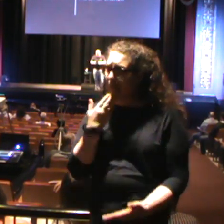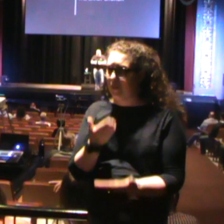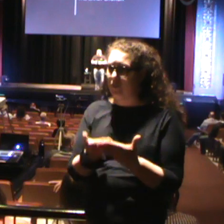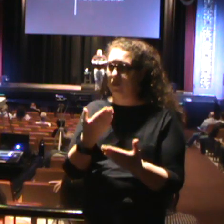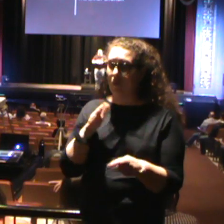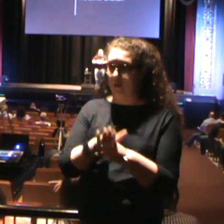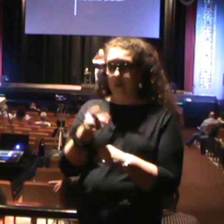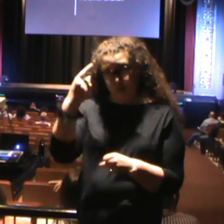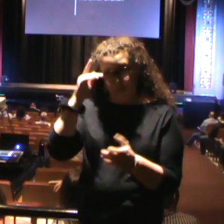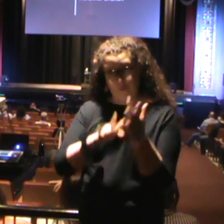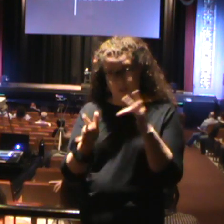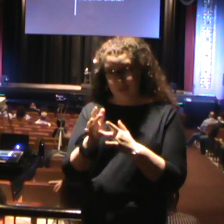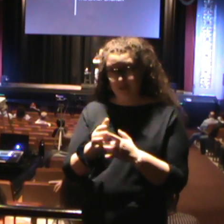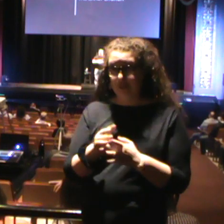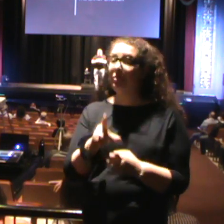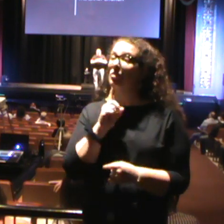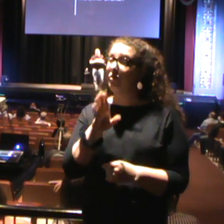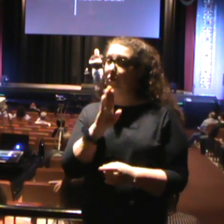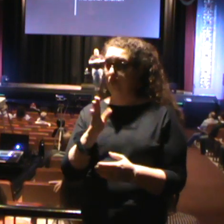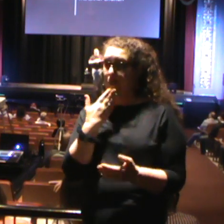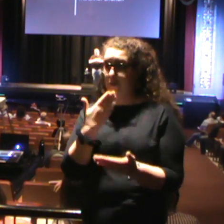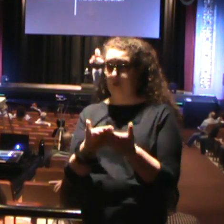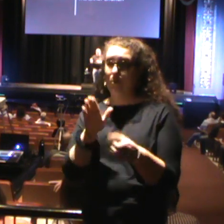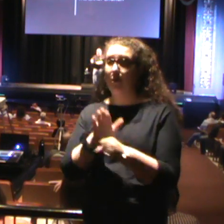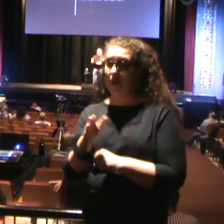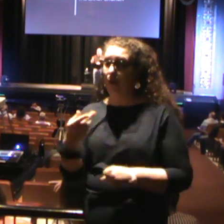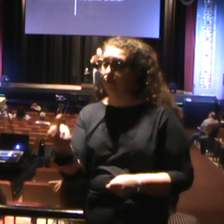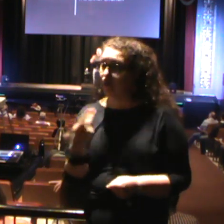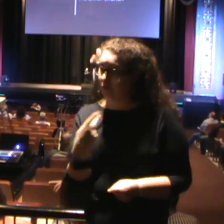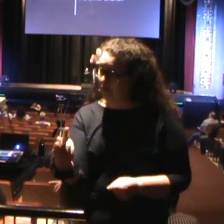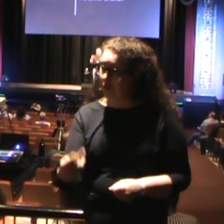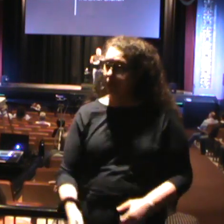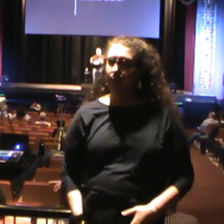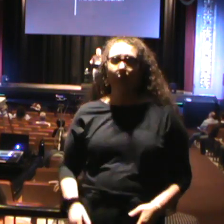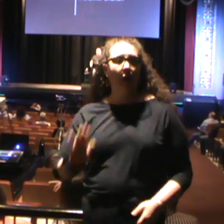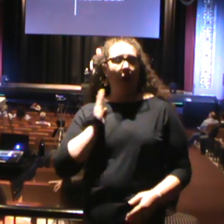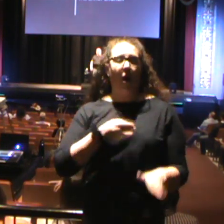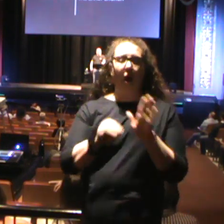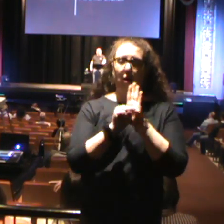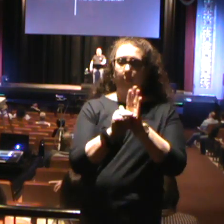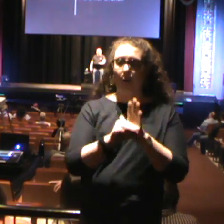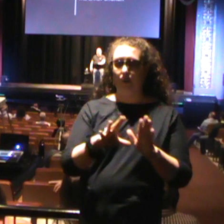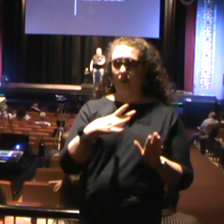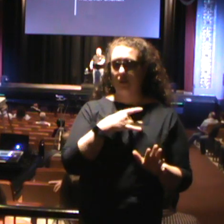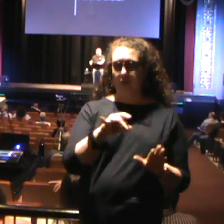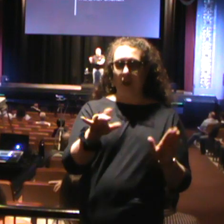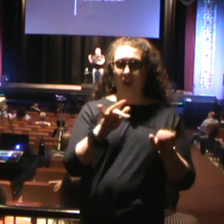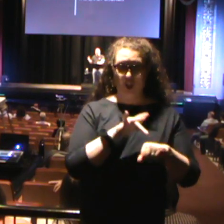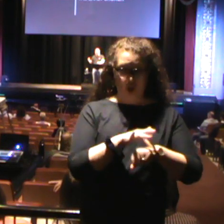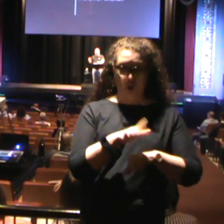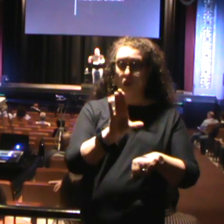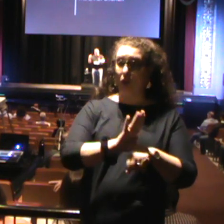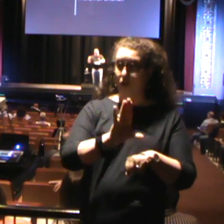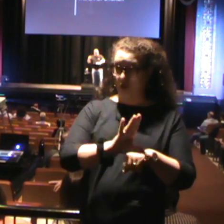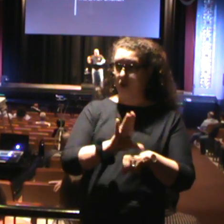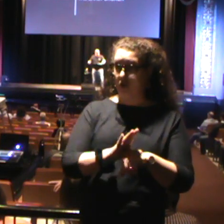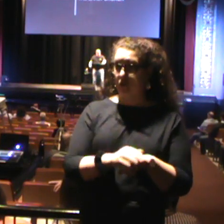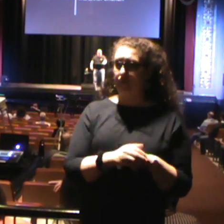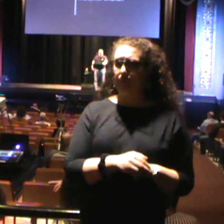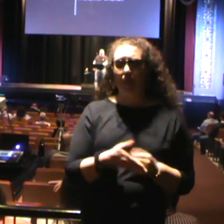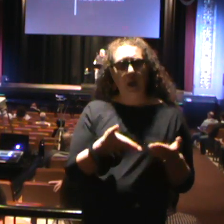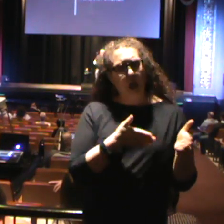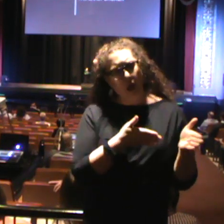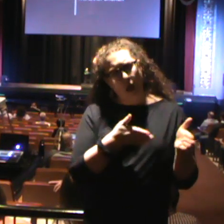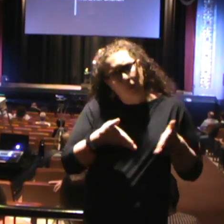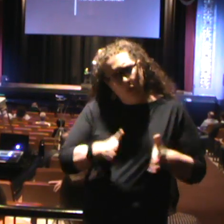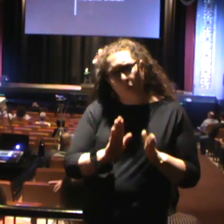It should be good enough for us. Look, our model is just like early church. And our methods on how we